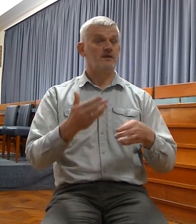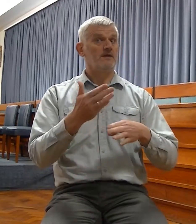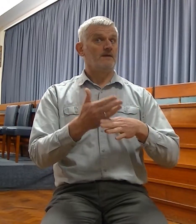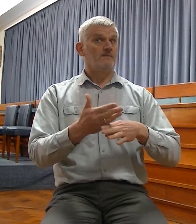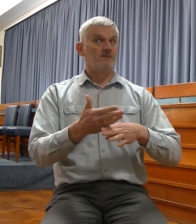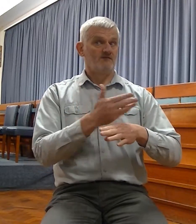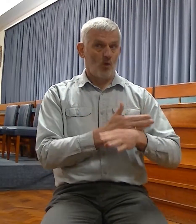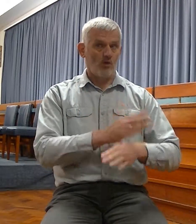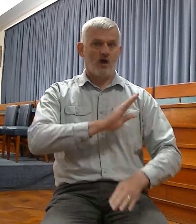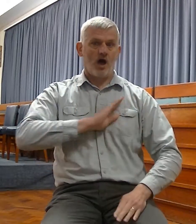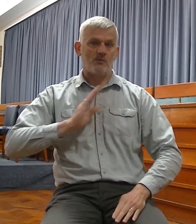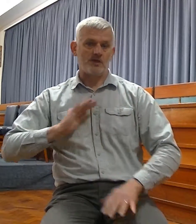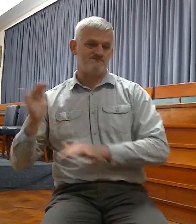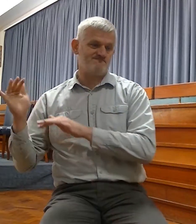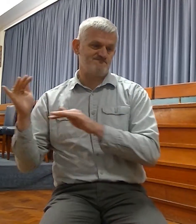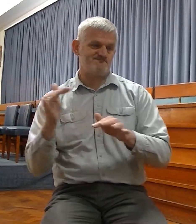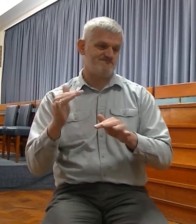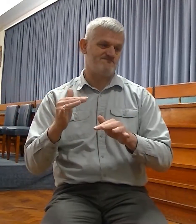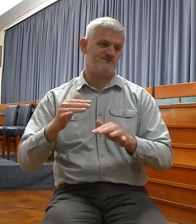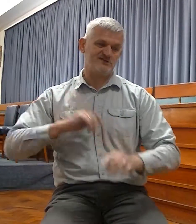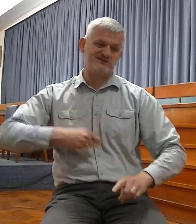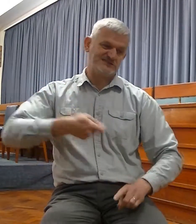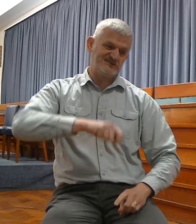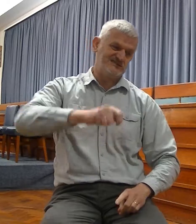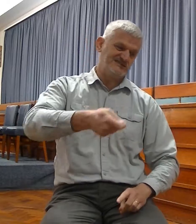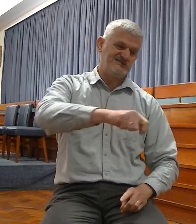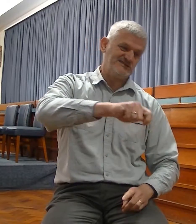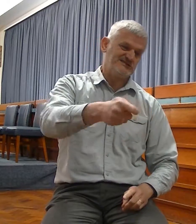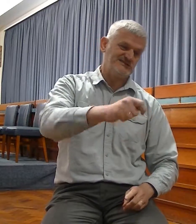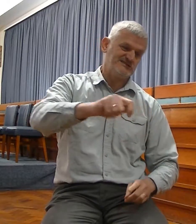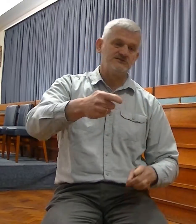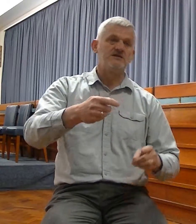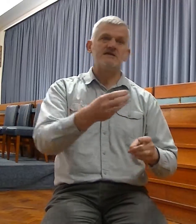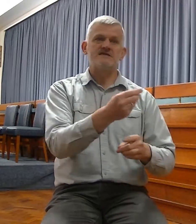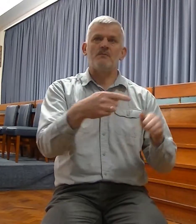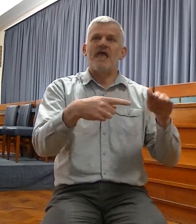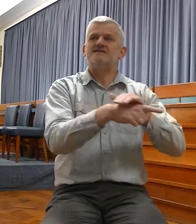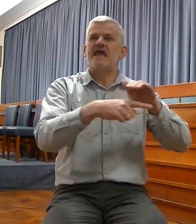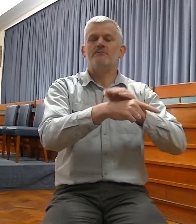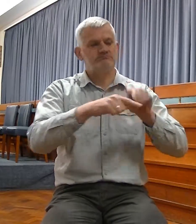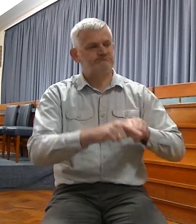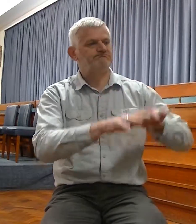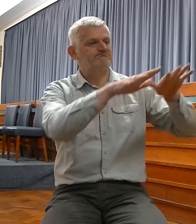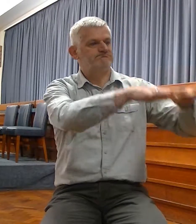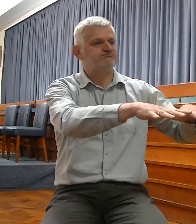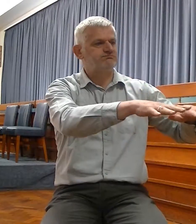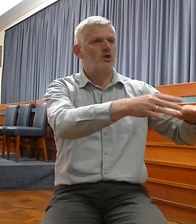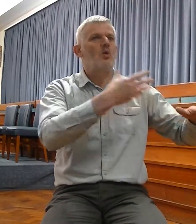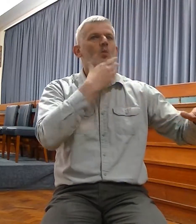found grace in the wilderness, even Israel, when I went to cause him to rest. The Lord